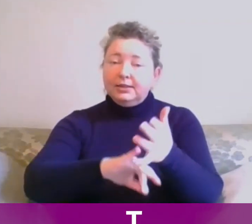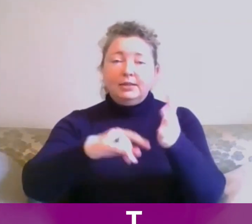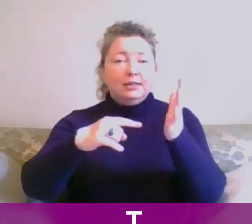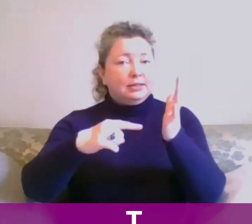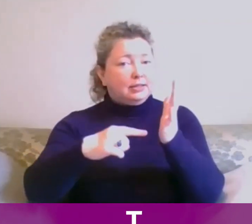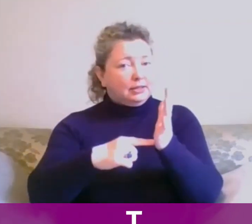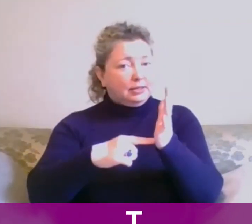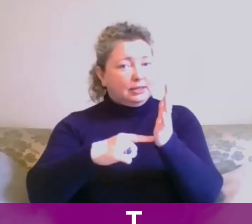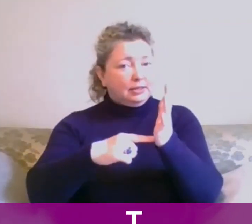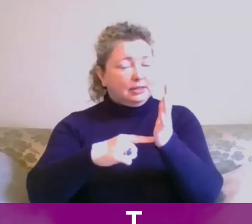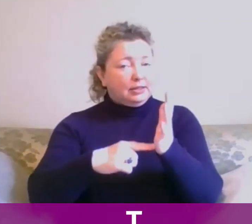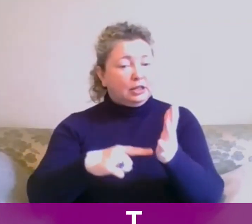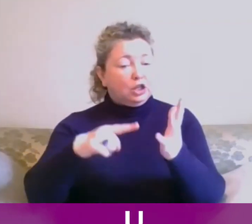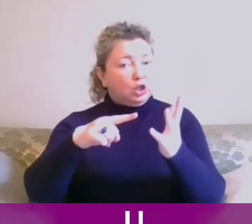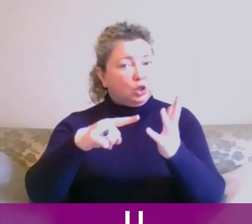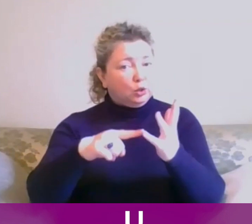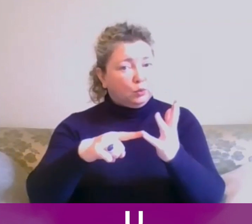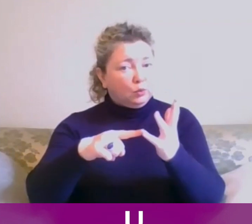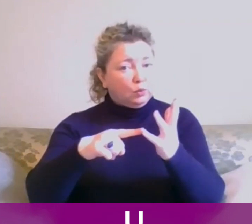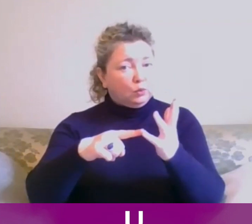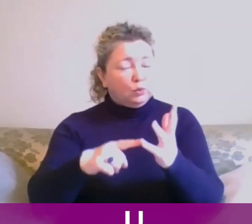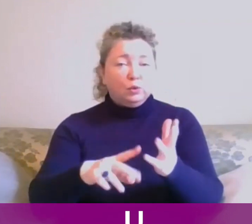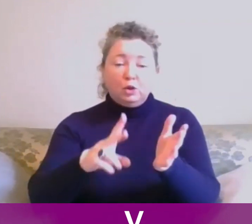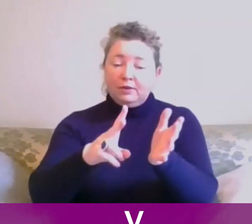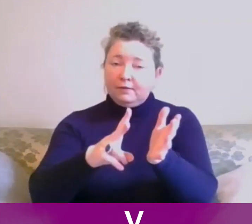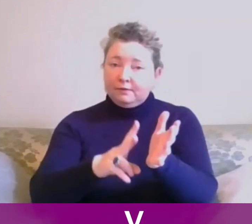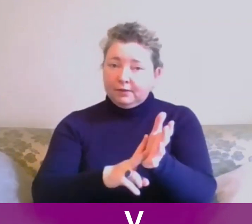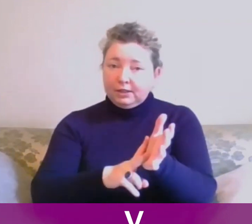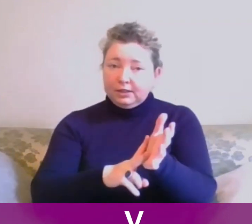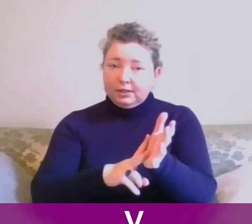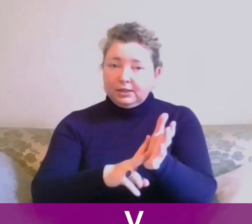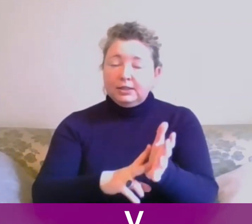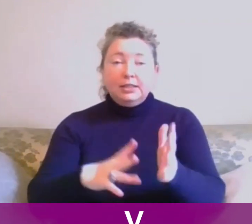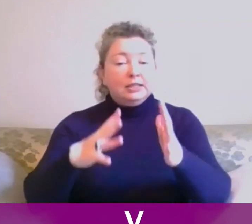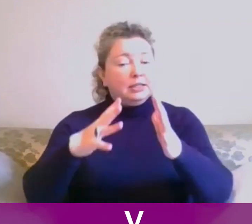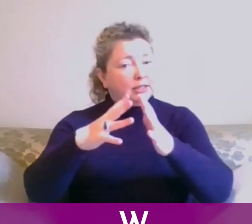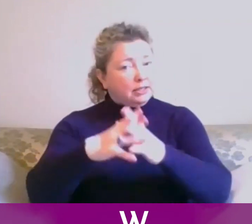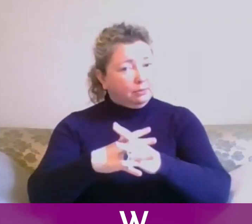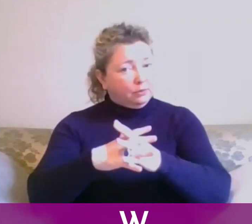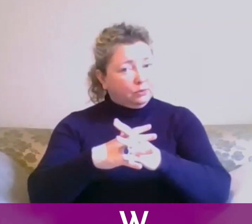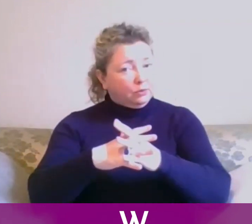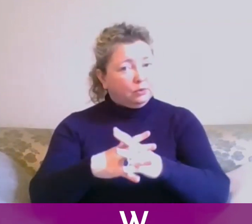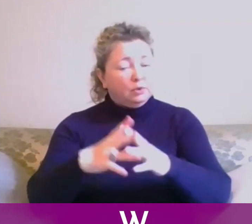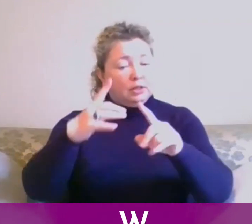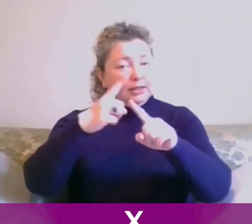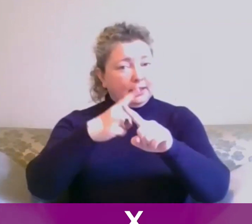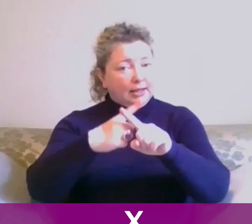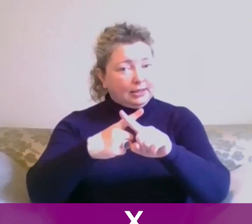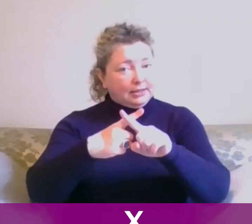T, U, V, W, X,